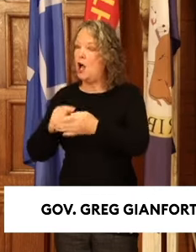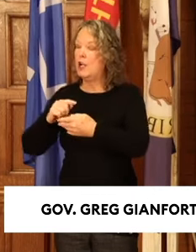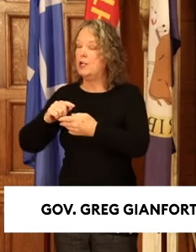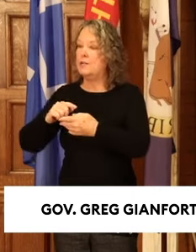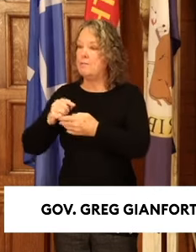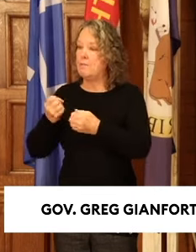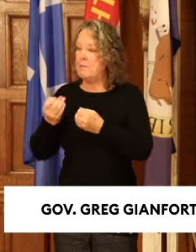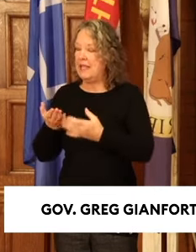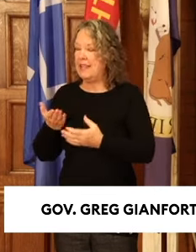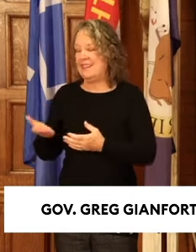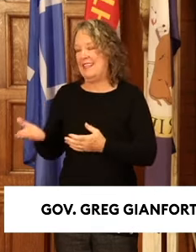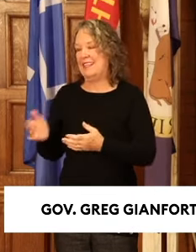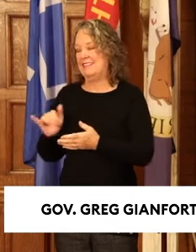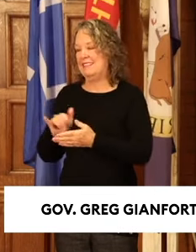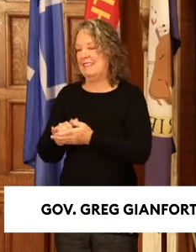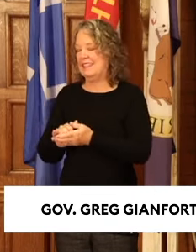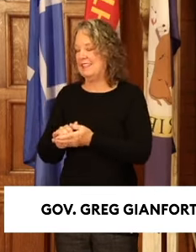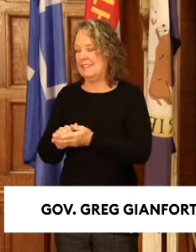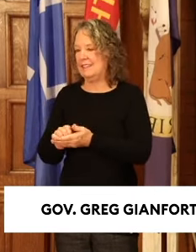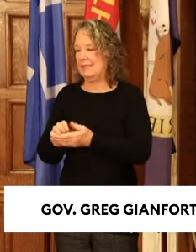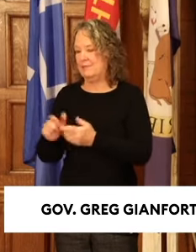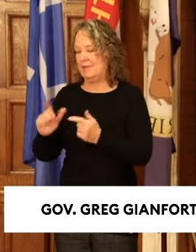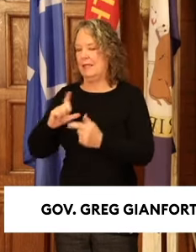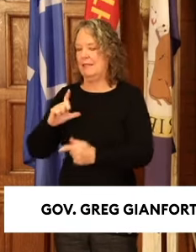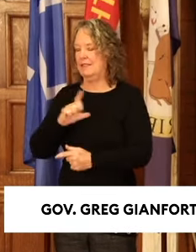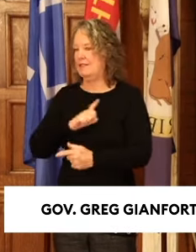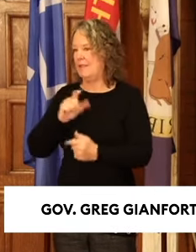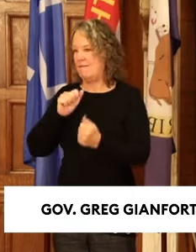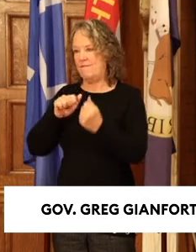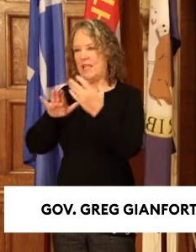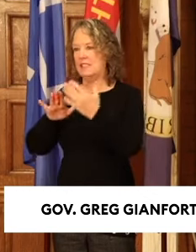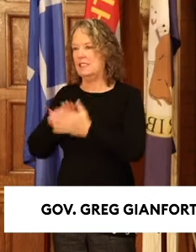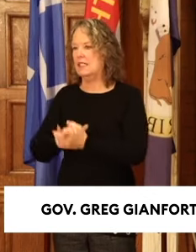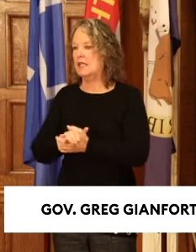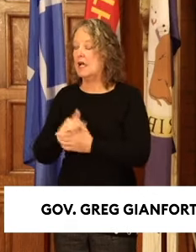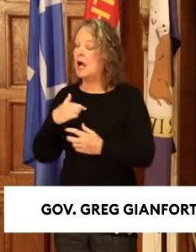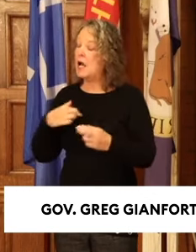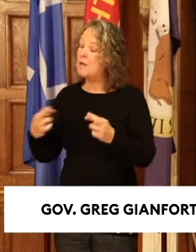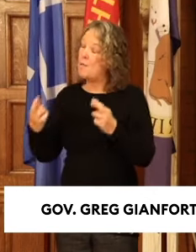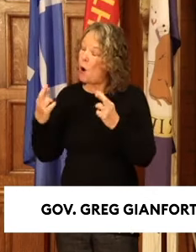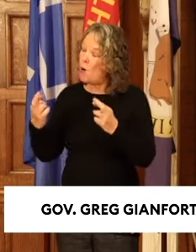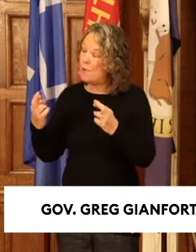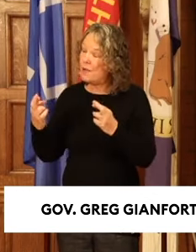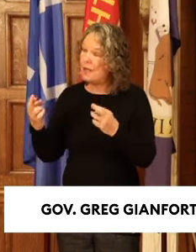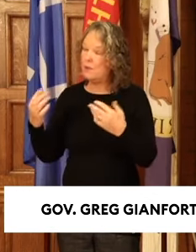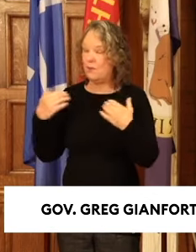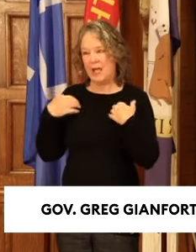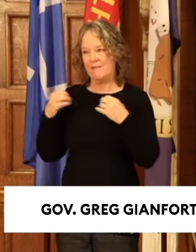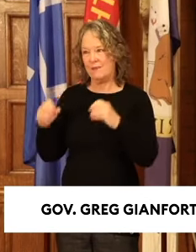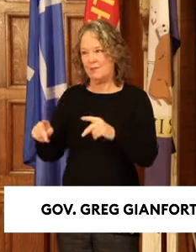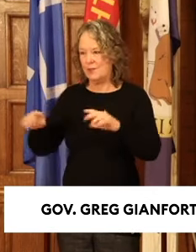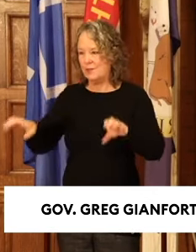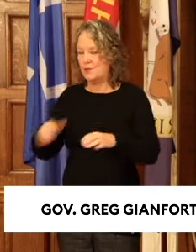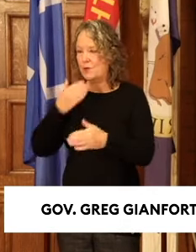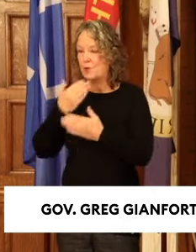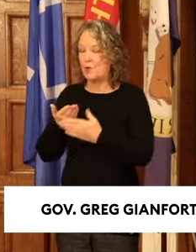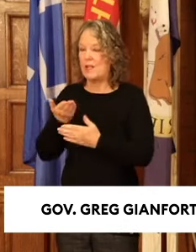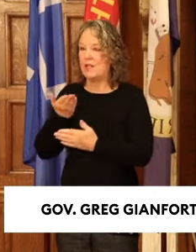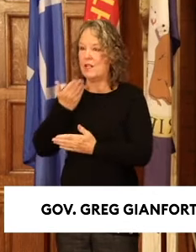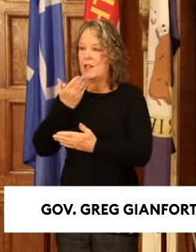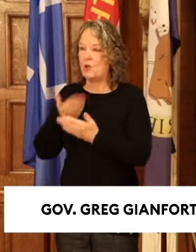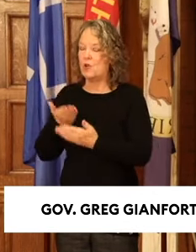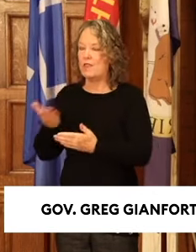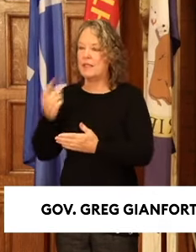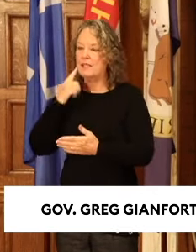many things that the legislature is facing. So I'm hopeful that we have an opportunity to really do great things for the people of Montana.